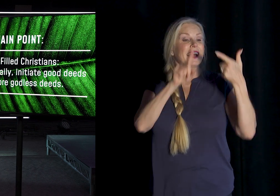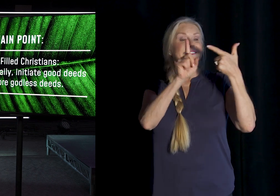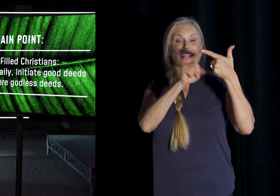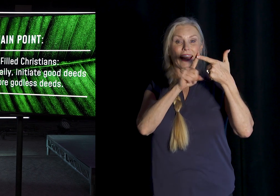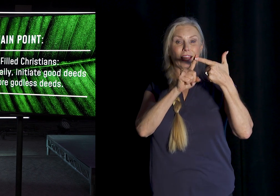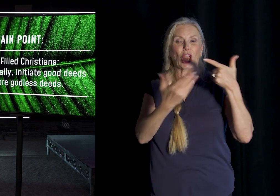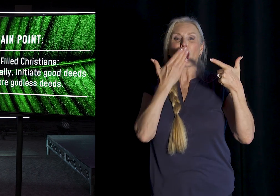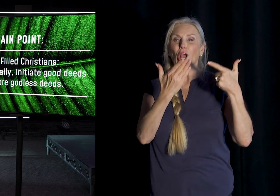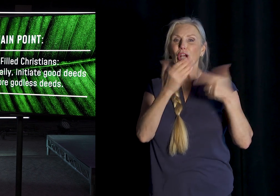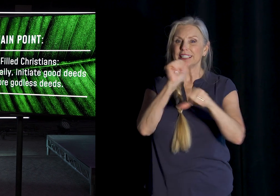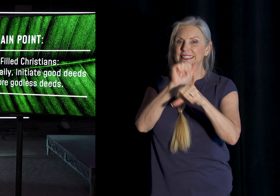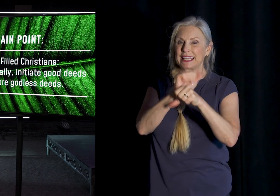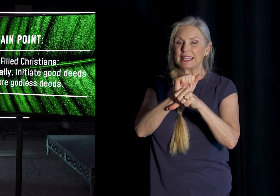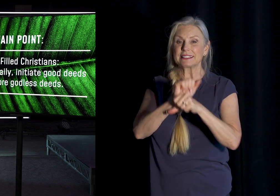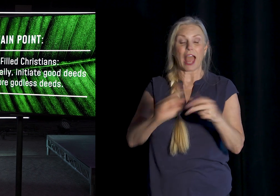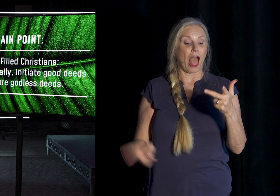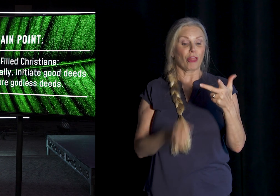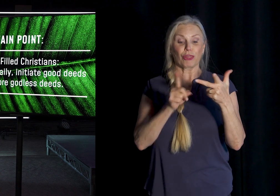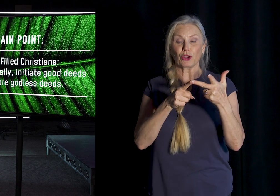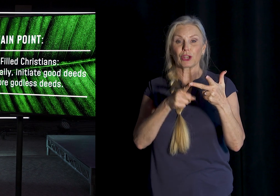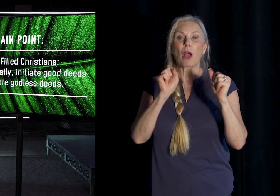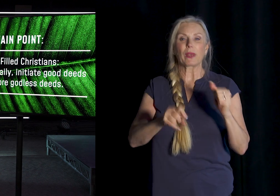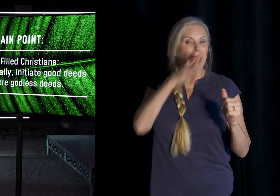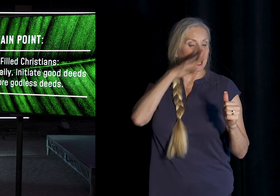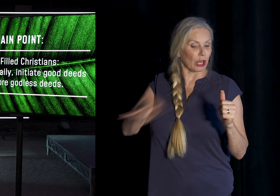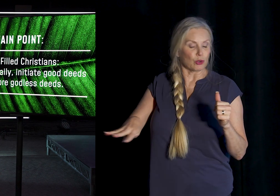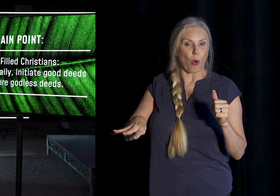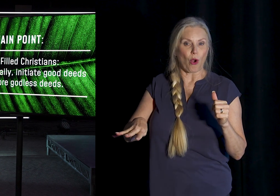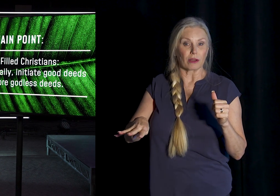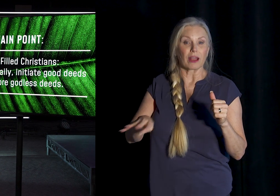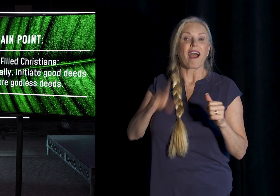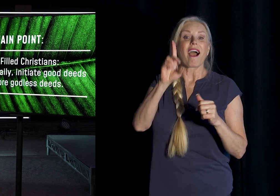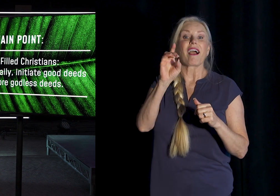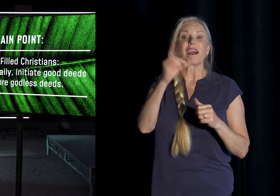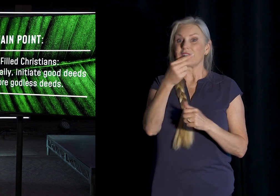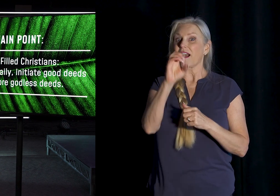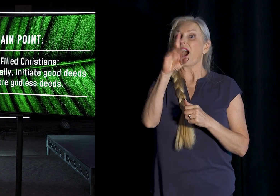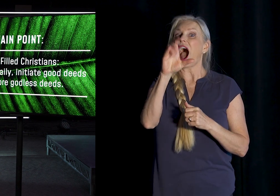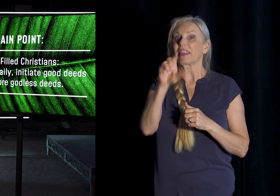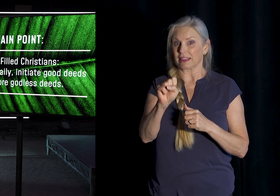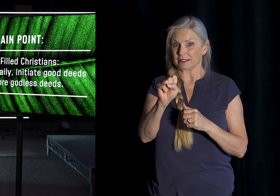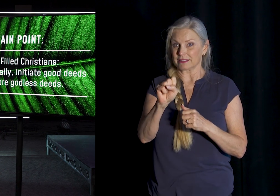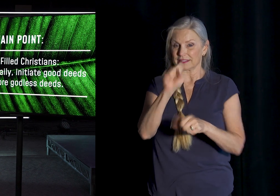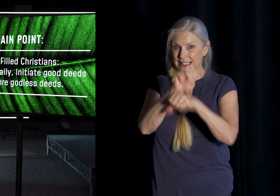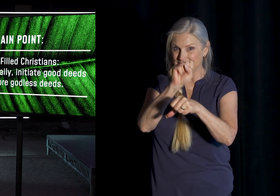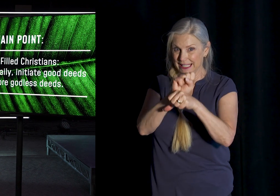And then thirdly We can ignore Godless deeds Let me say that One more time So we can process through this Before we dive into our